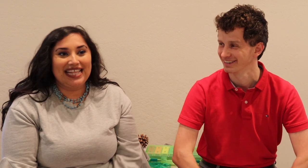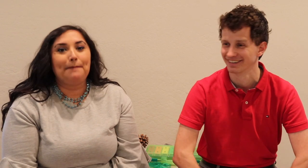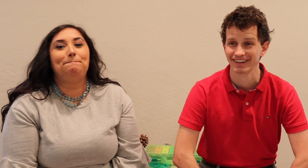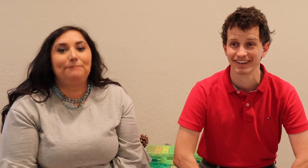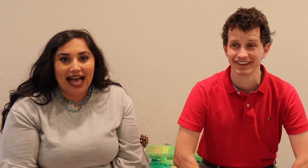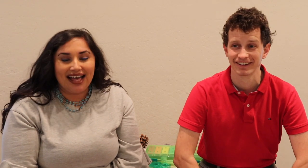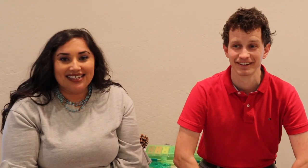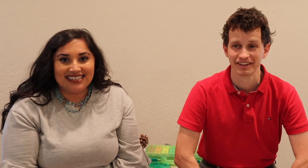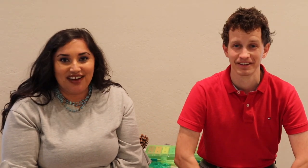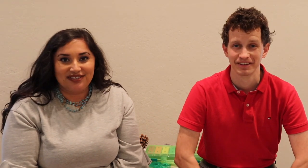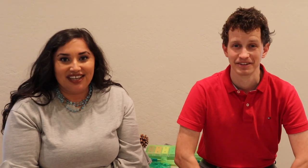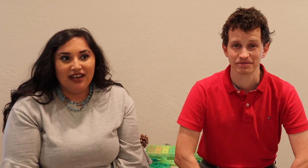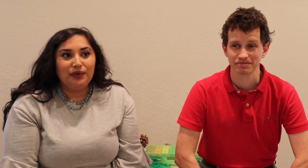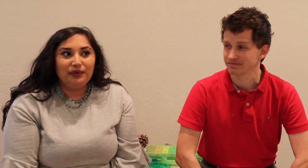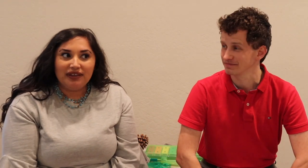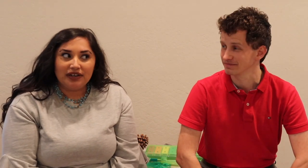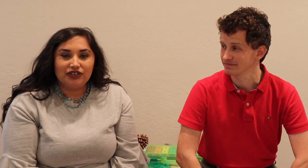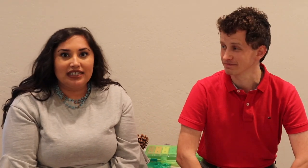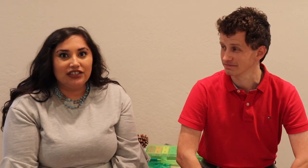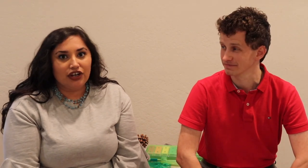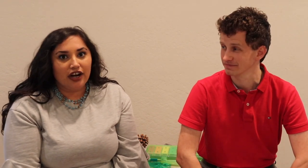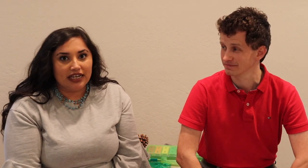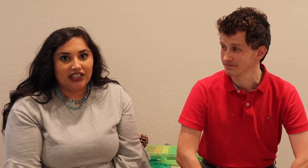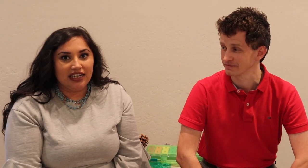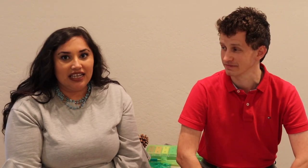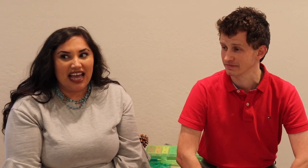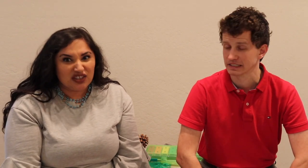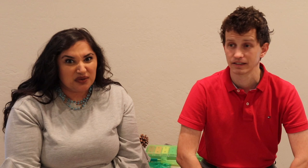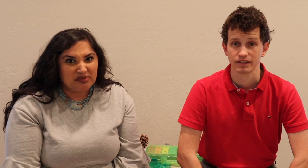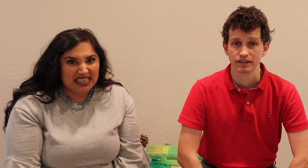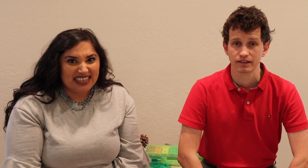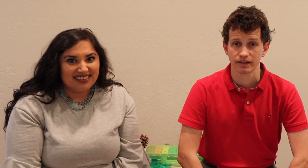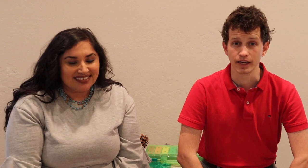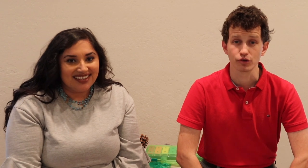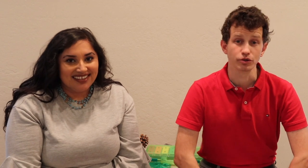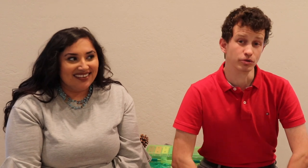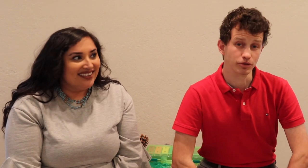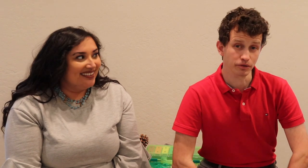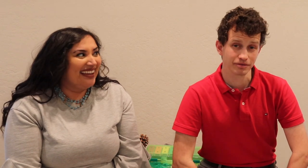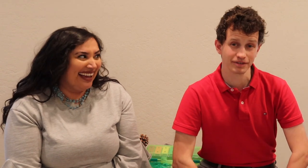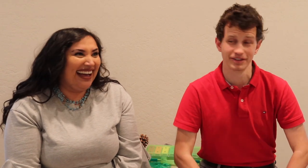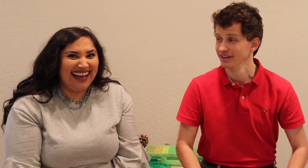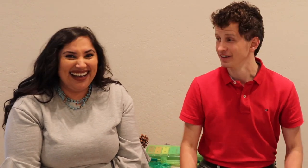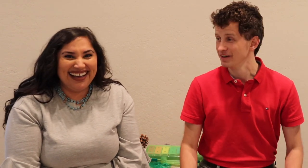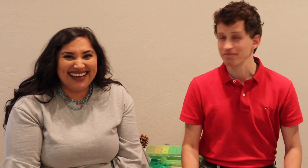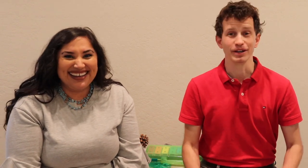that pah sound. We really want to try to discourage any actual spinning. And I'm sure you do too. But